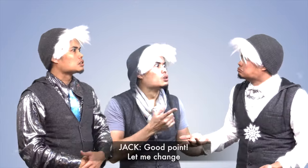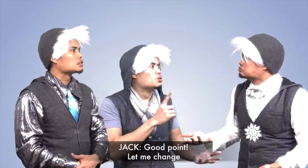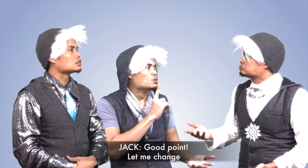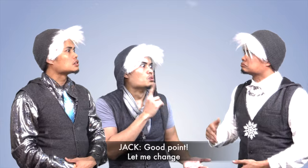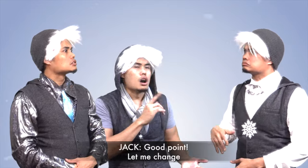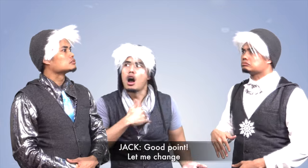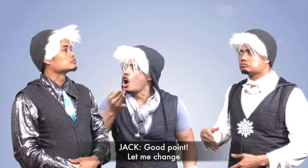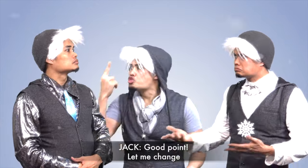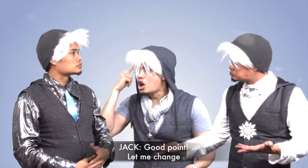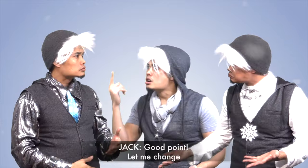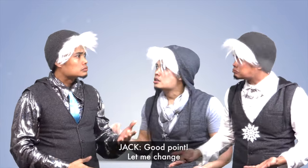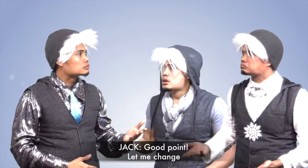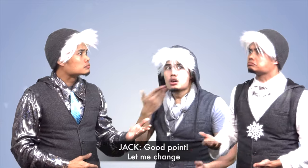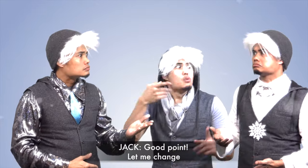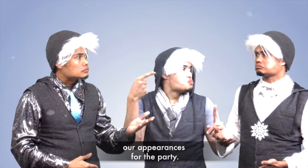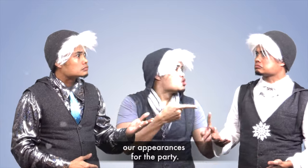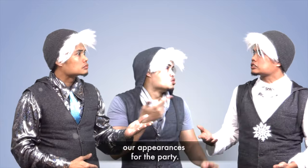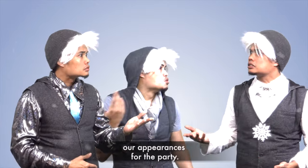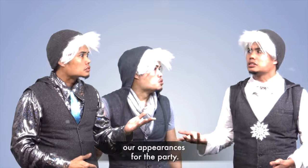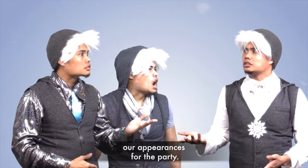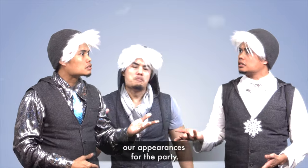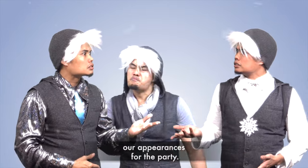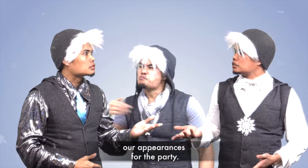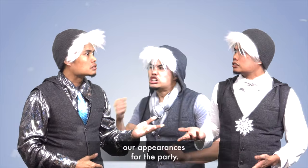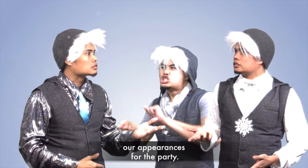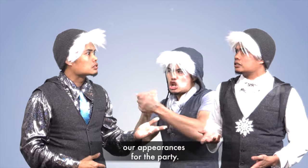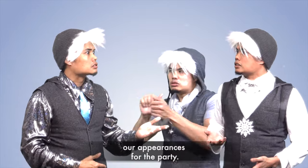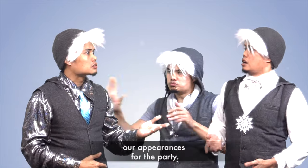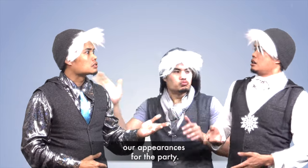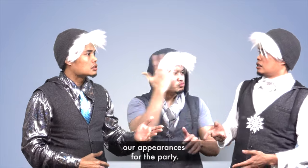Oh, good point. Let me change our appearances for the party.